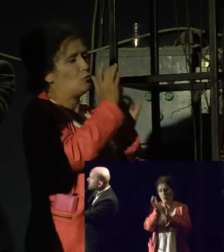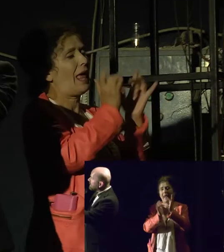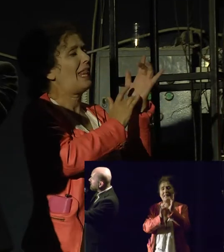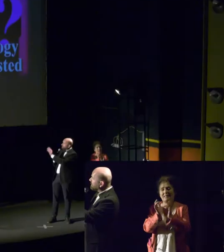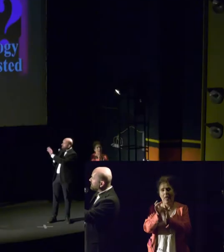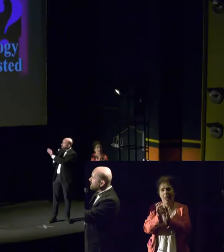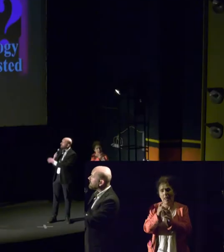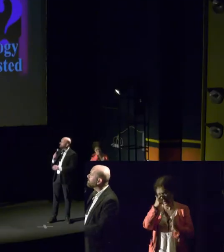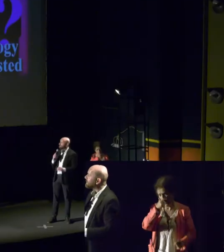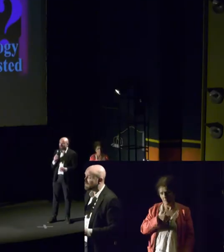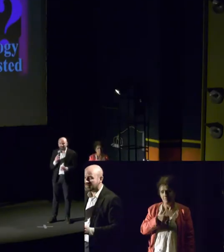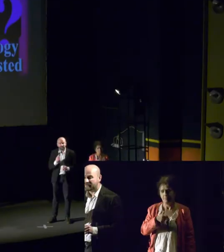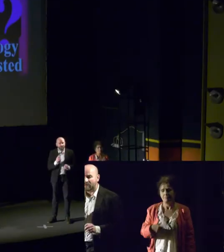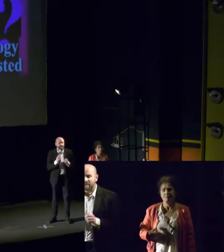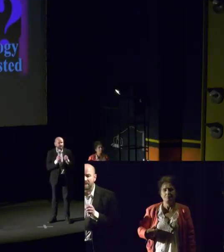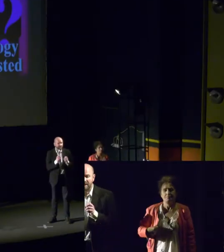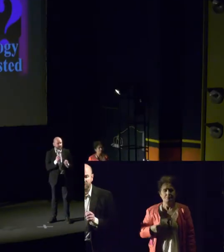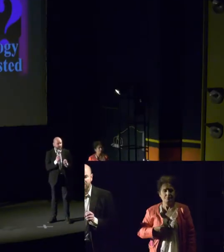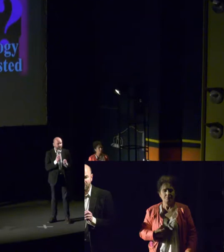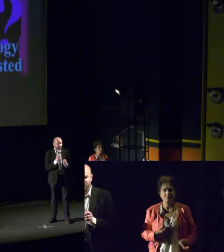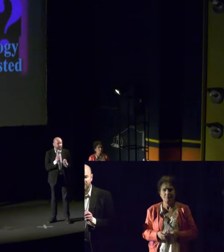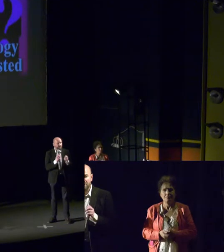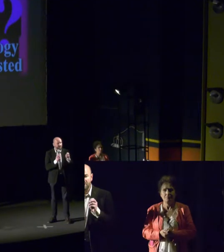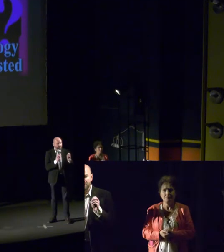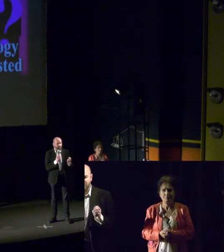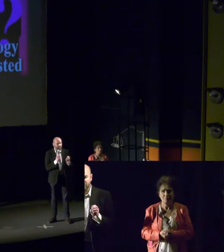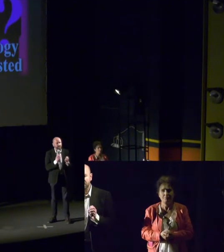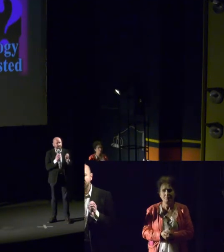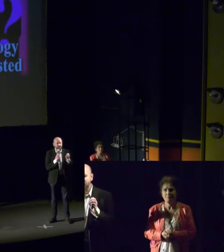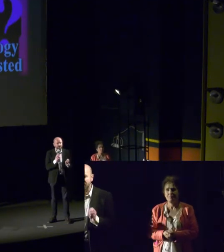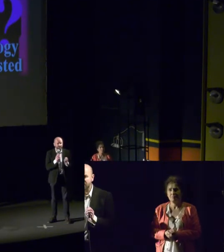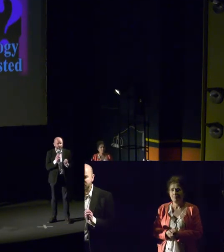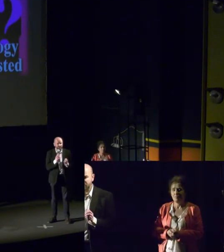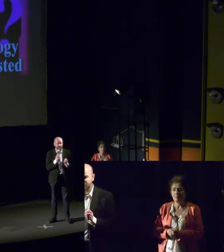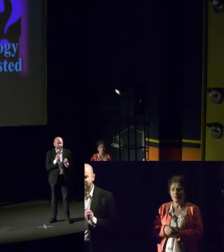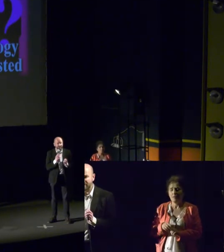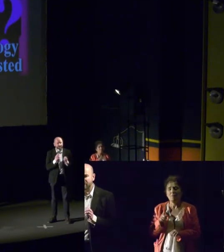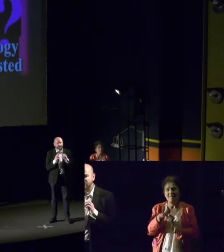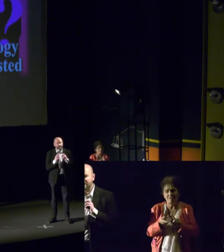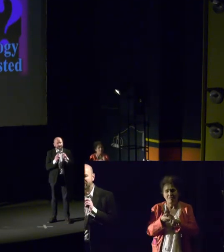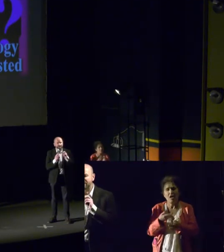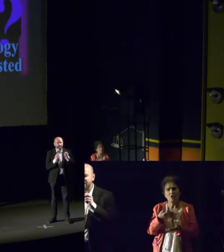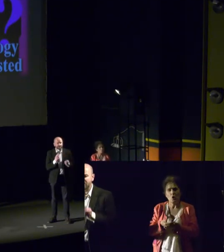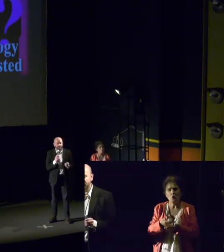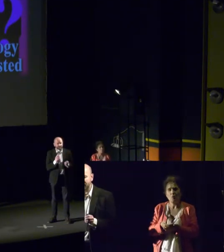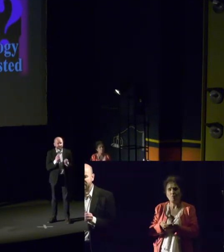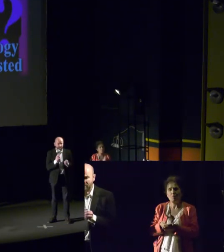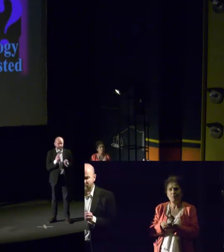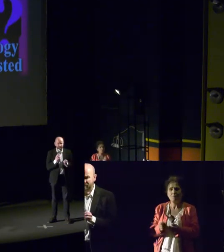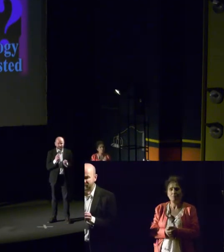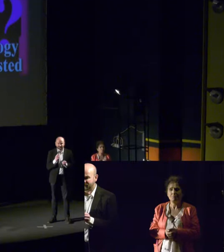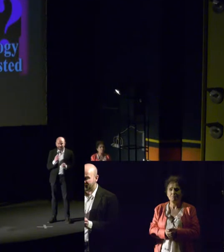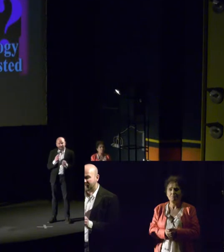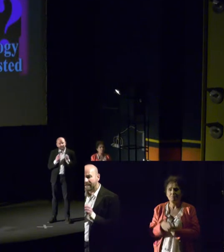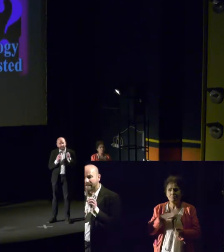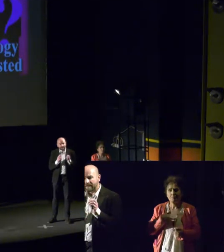And they have been basing this on natural order, not religious doctrine. So they have secularized the